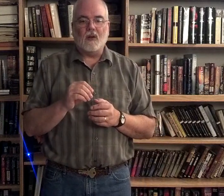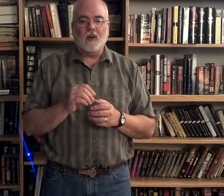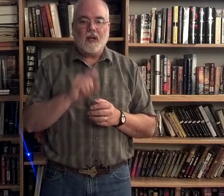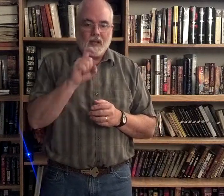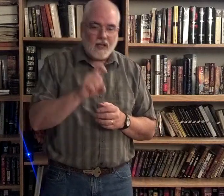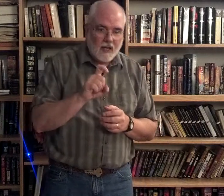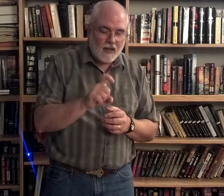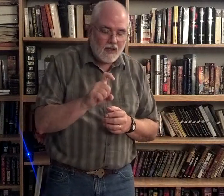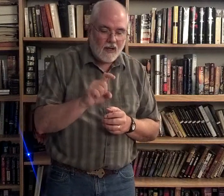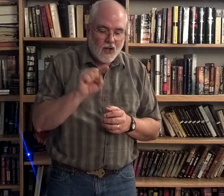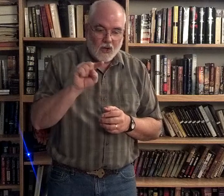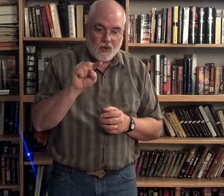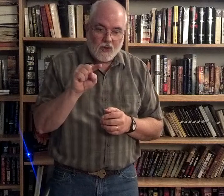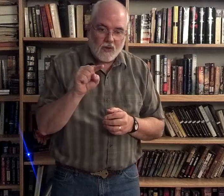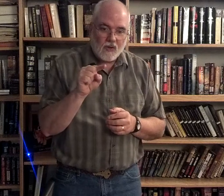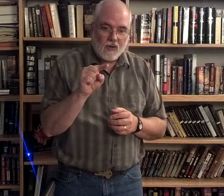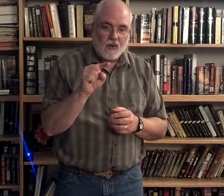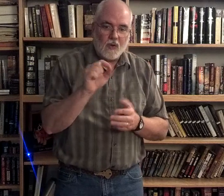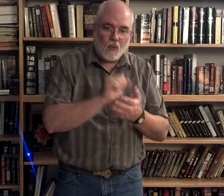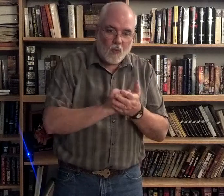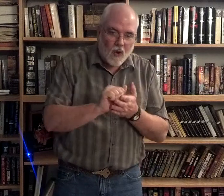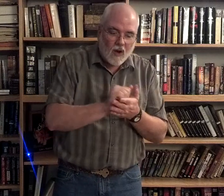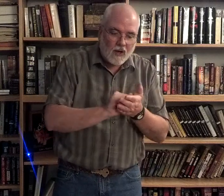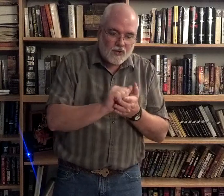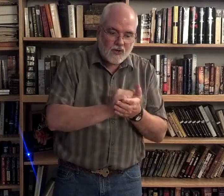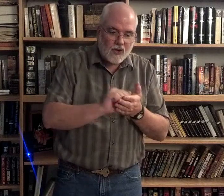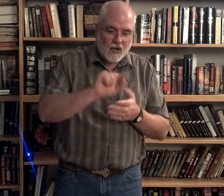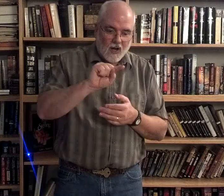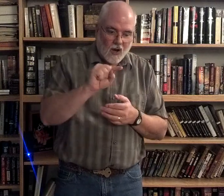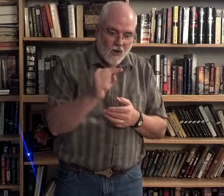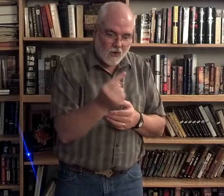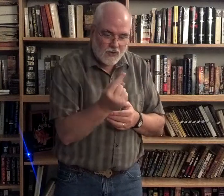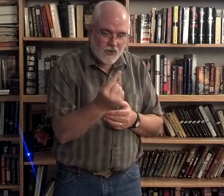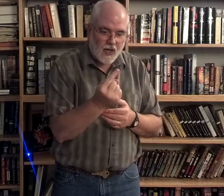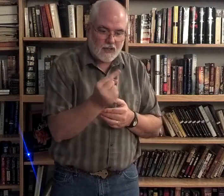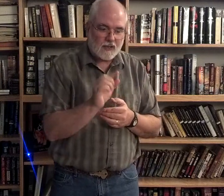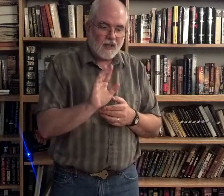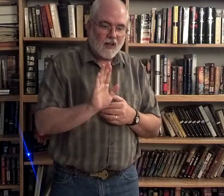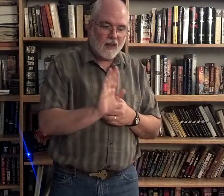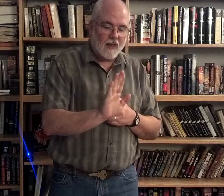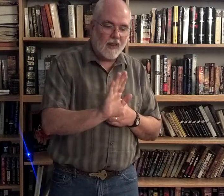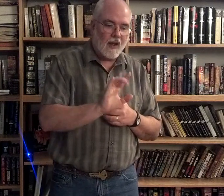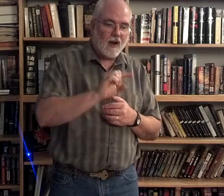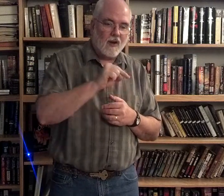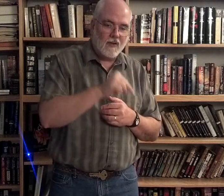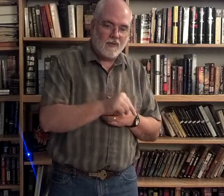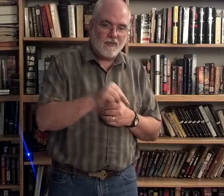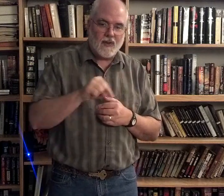need to wash just their feet.